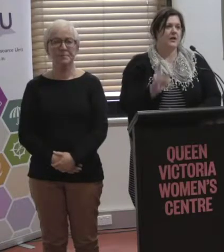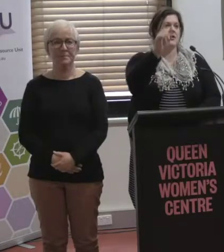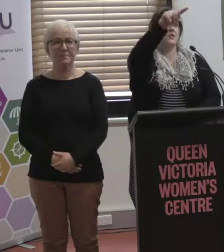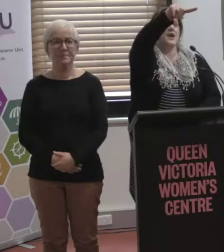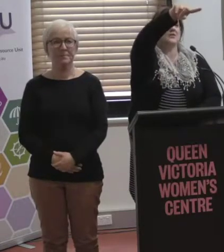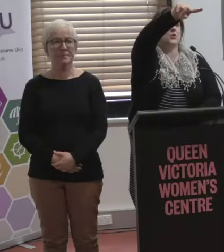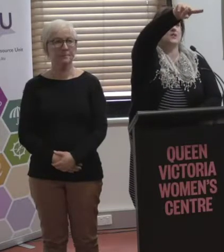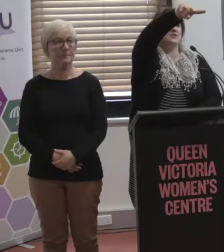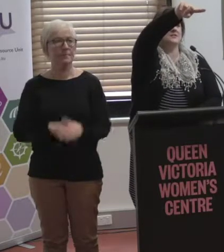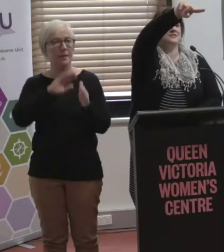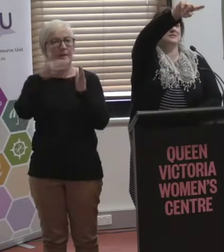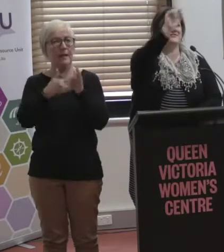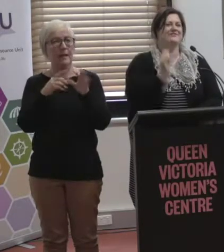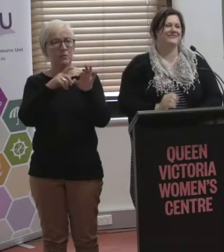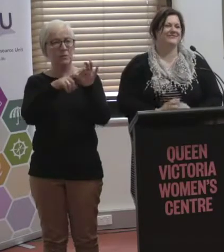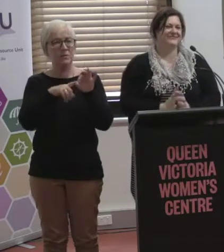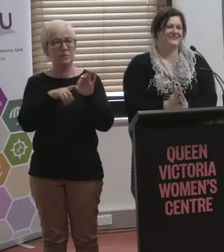Okay, last question.